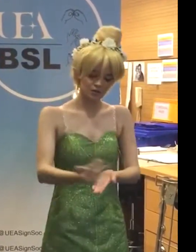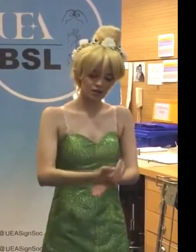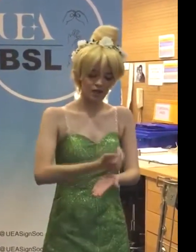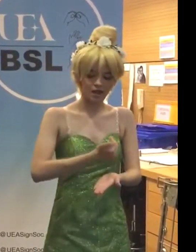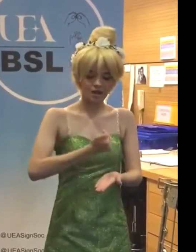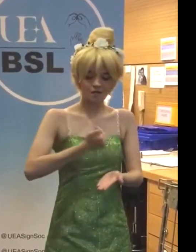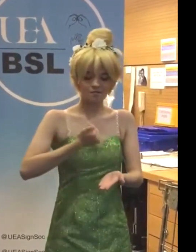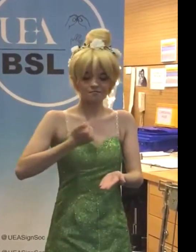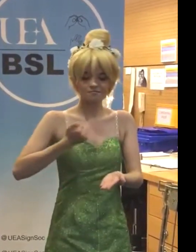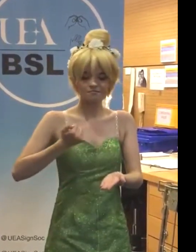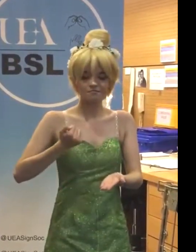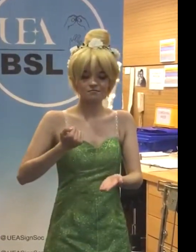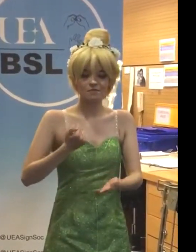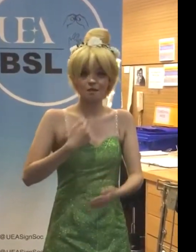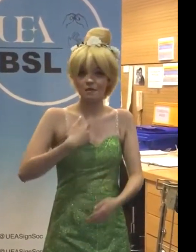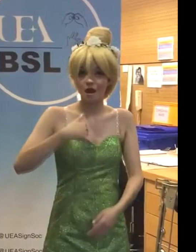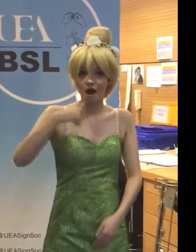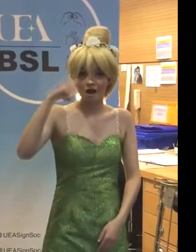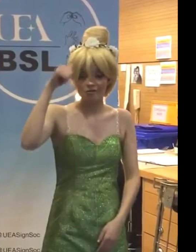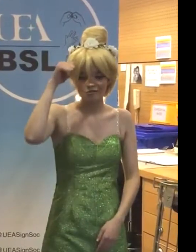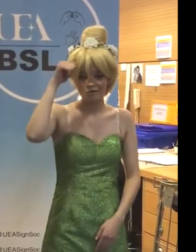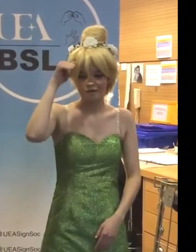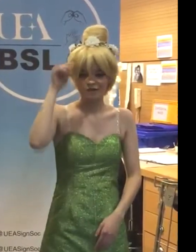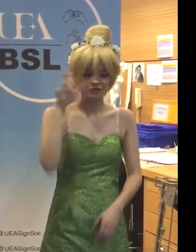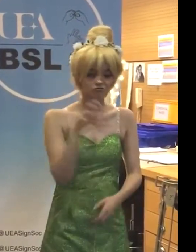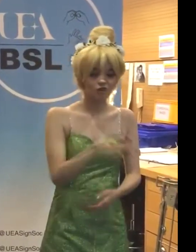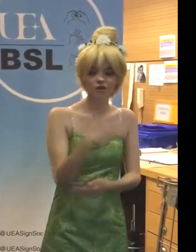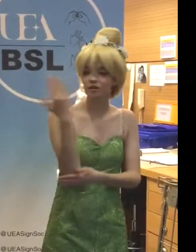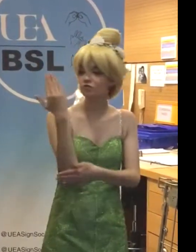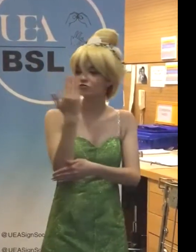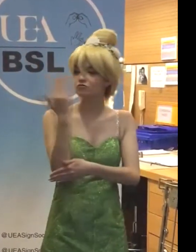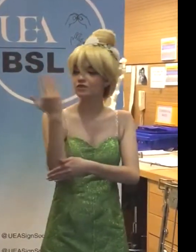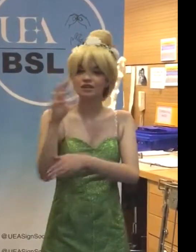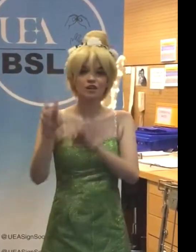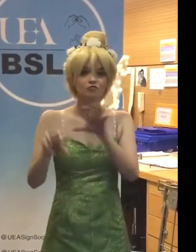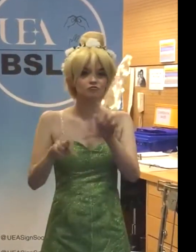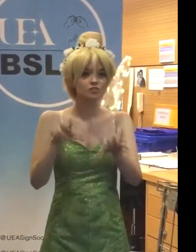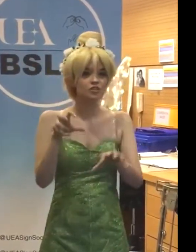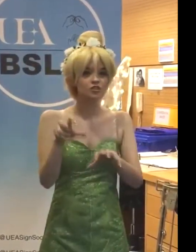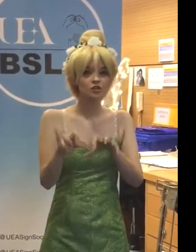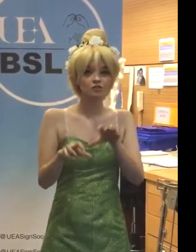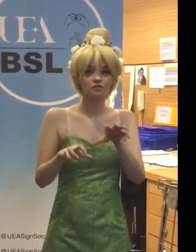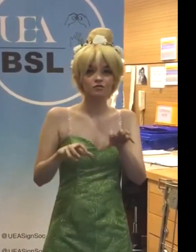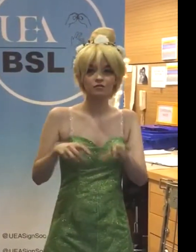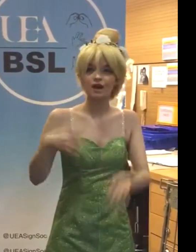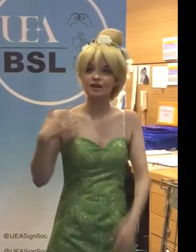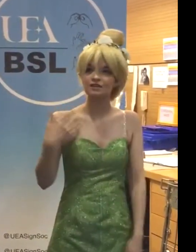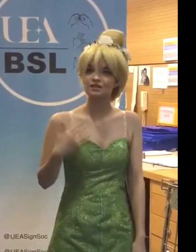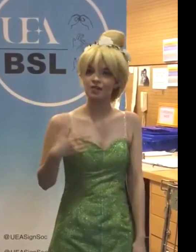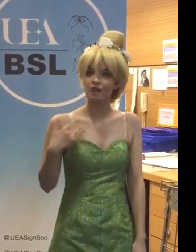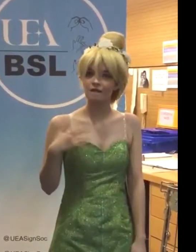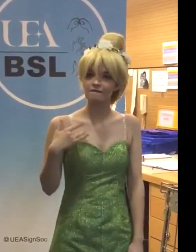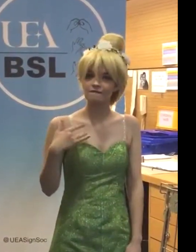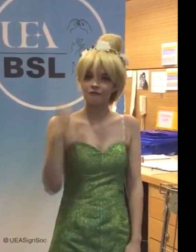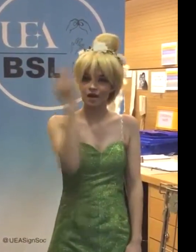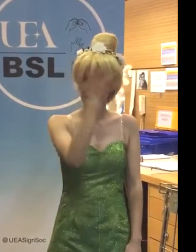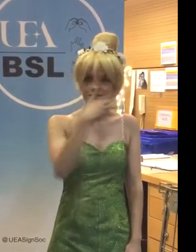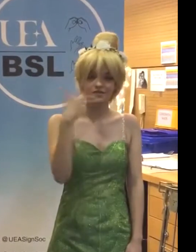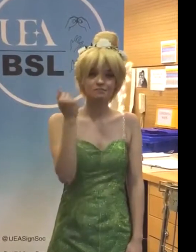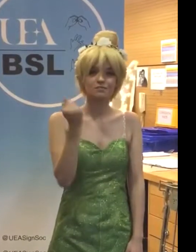can claim. But I know every rock and tree and creature has a life, has a